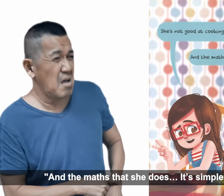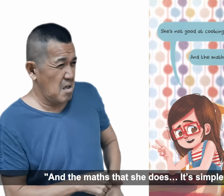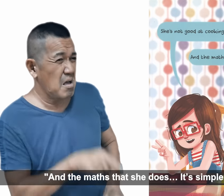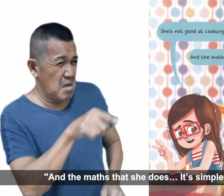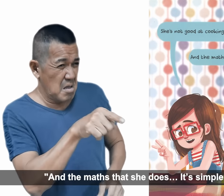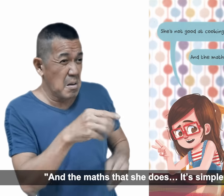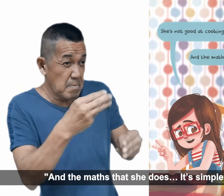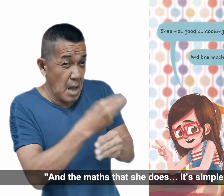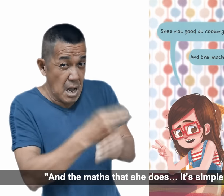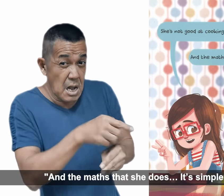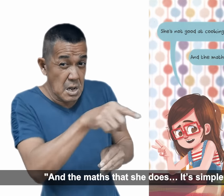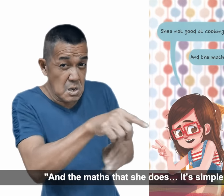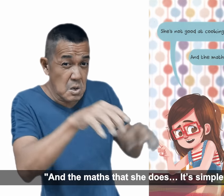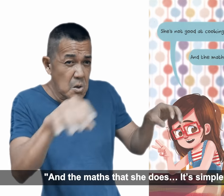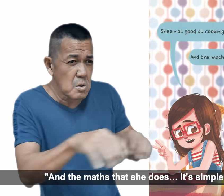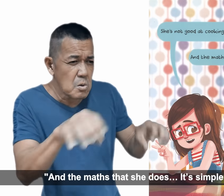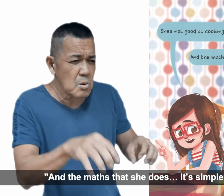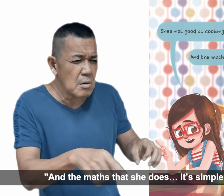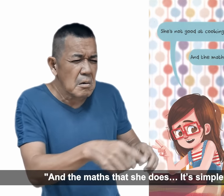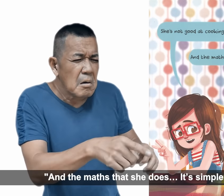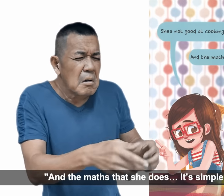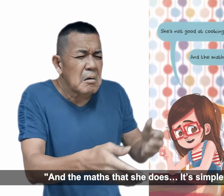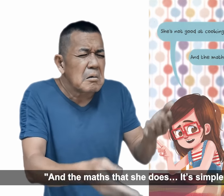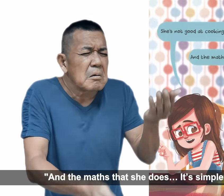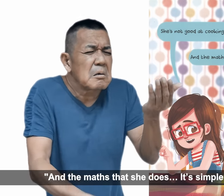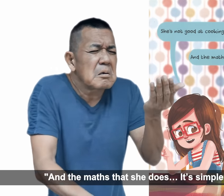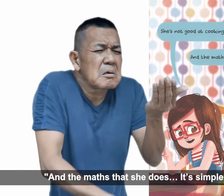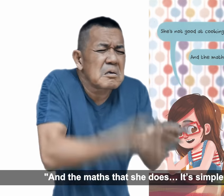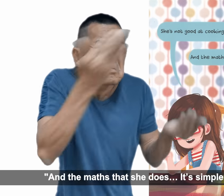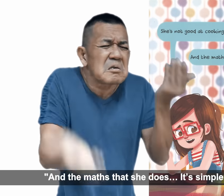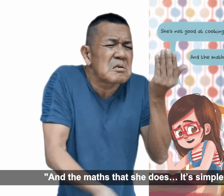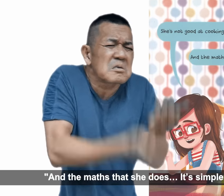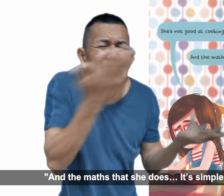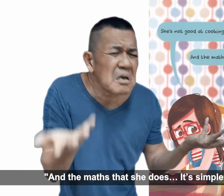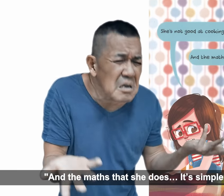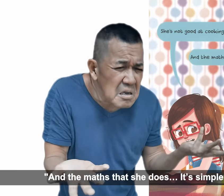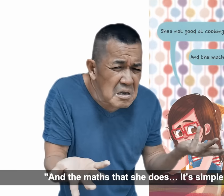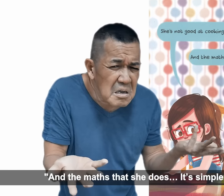And the math that she does, it's simpler than mine.